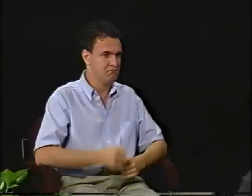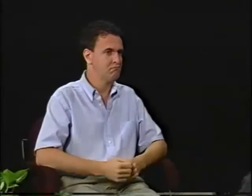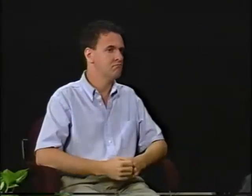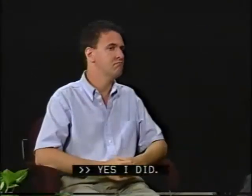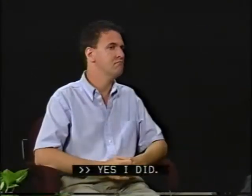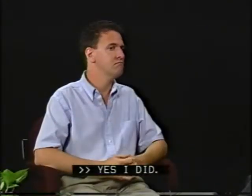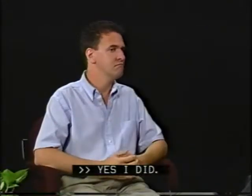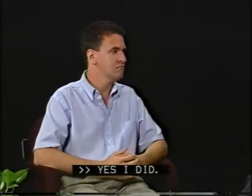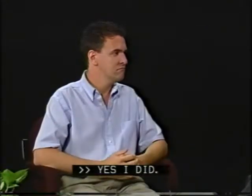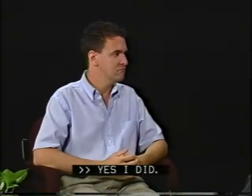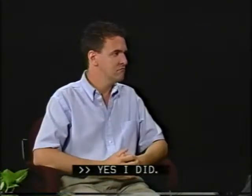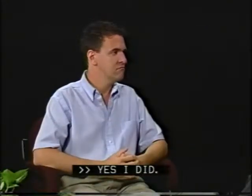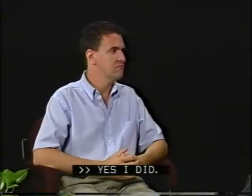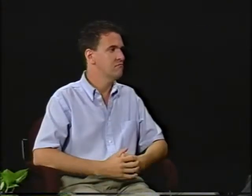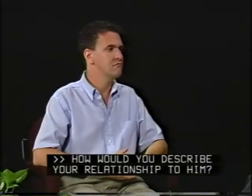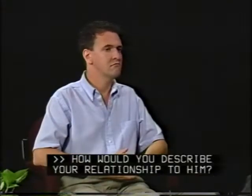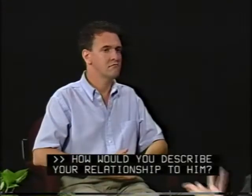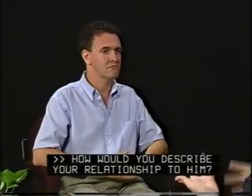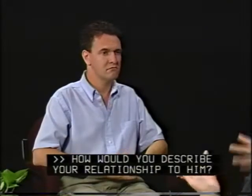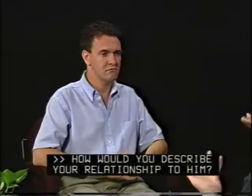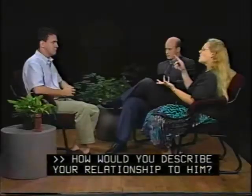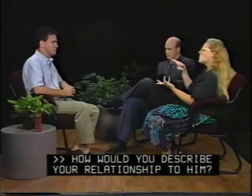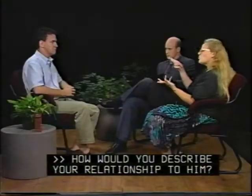Yes, I did. How would you describe your relationship to him?